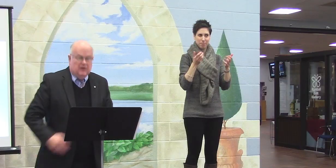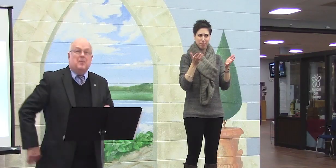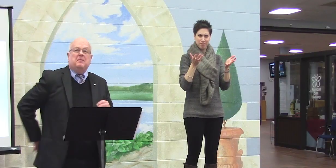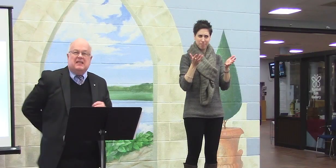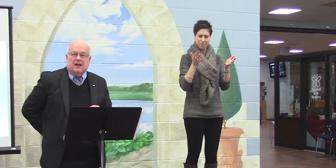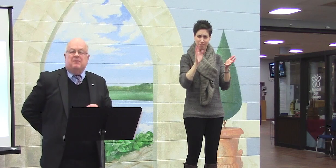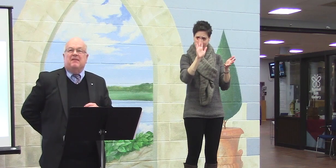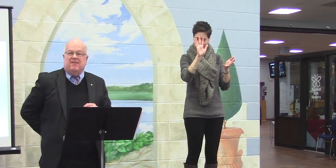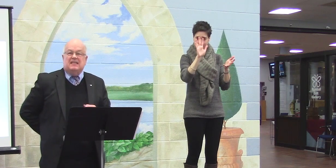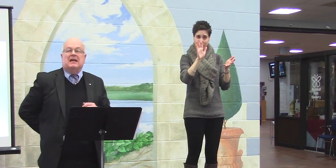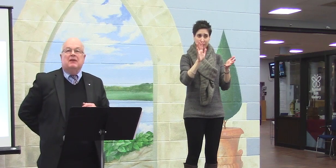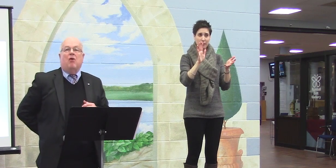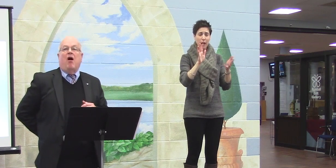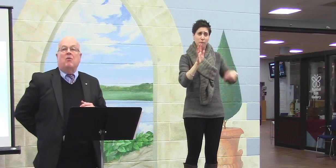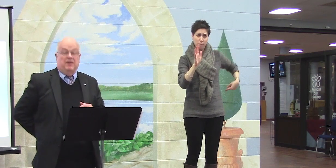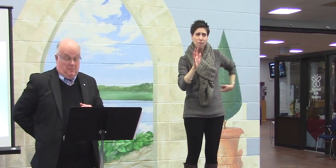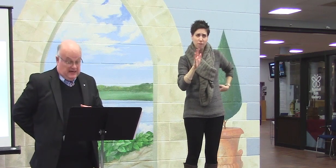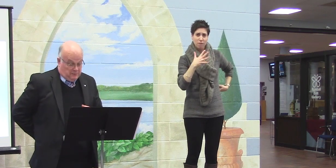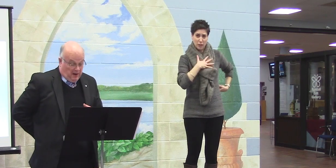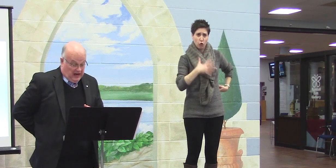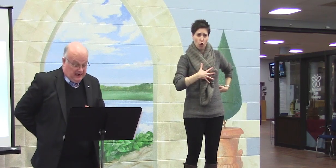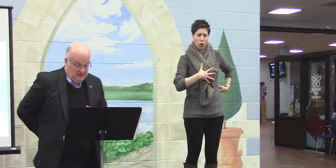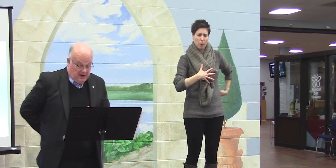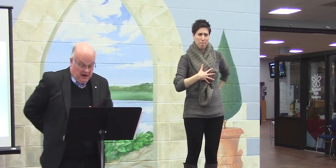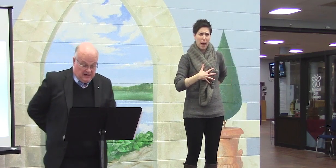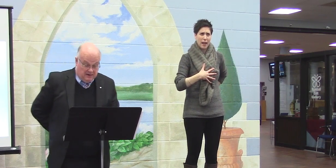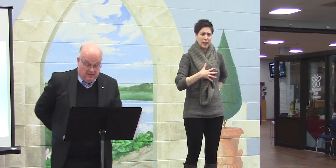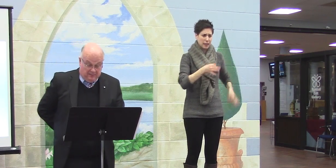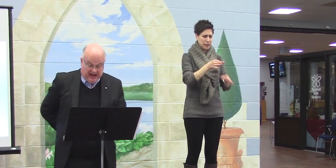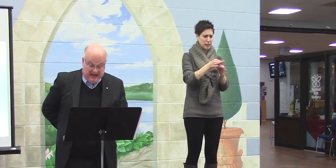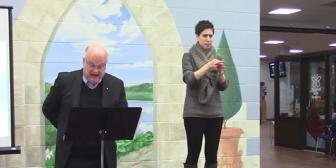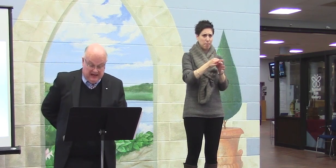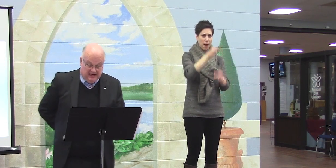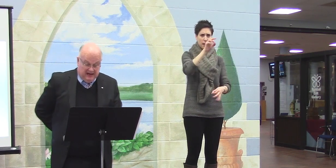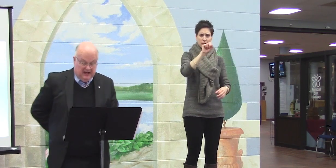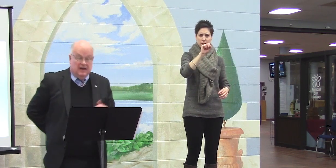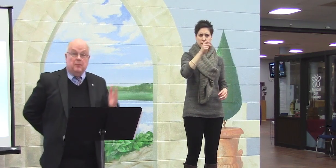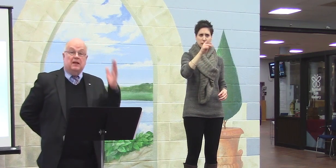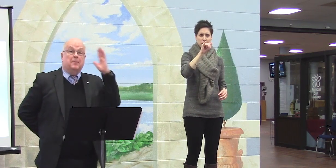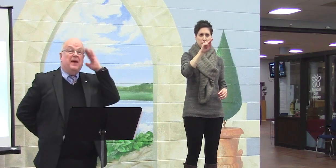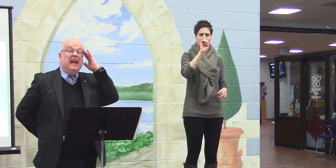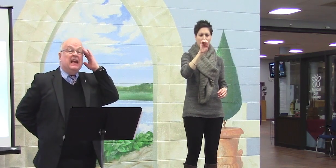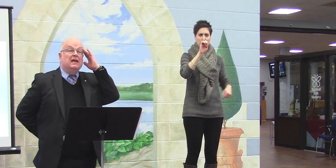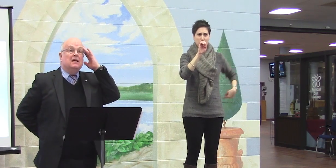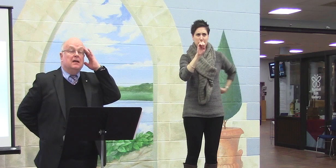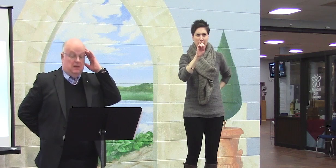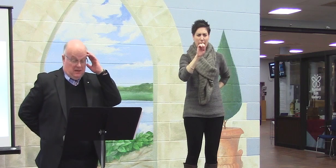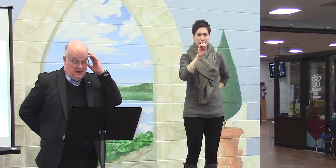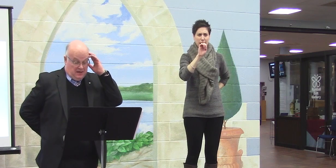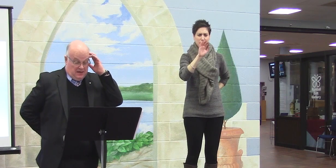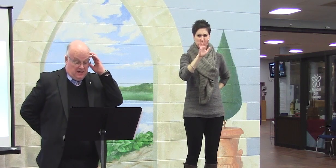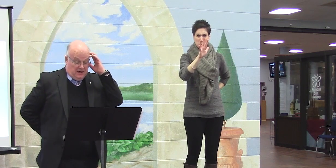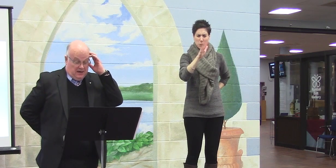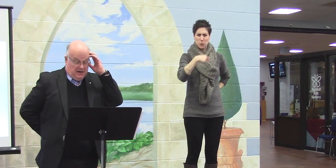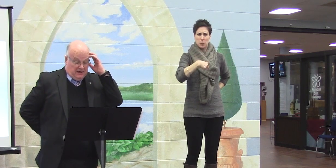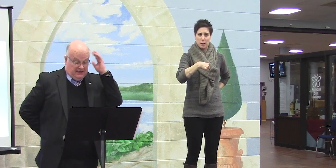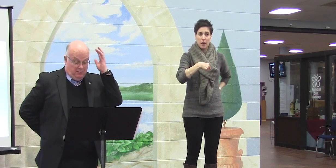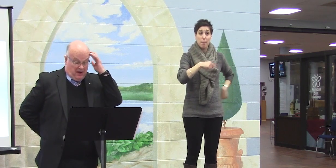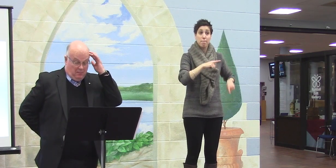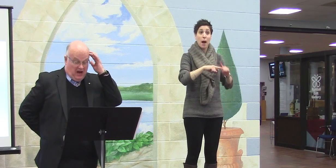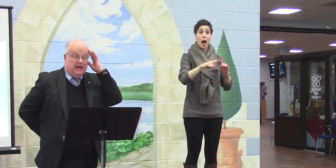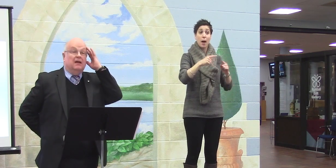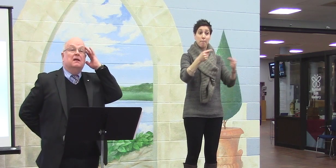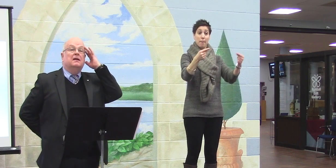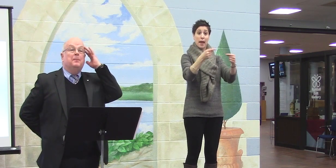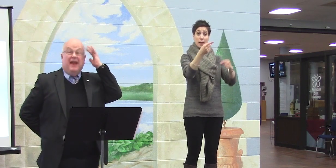There may be something physically wrong with my spine, my back, but the pain is